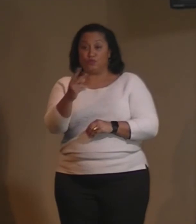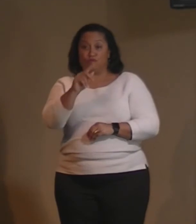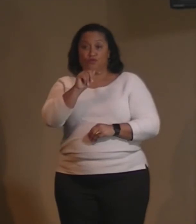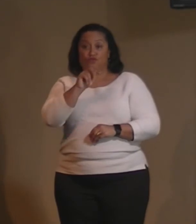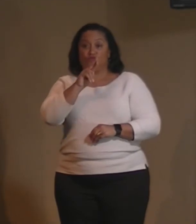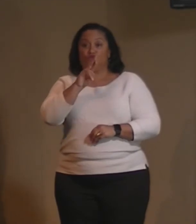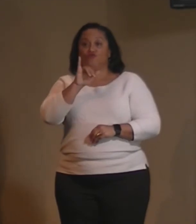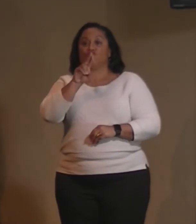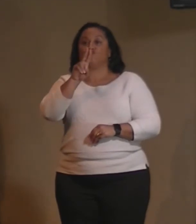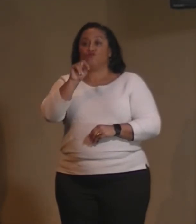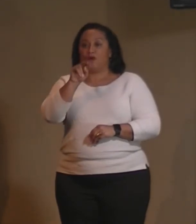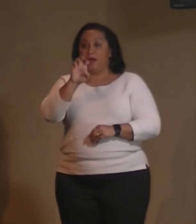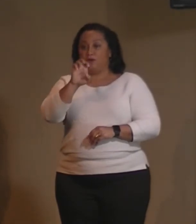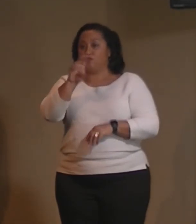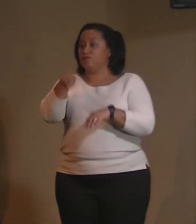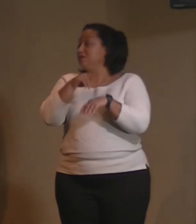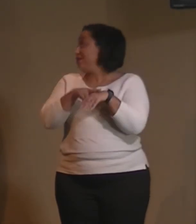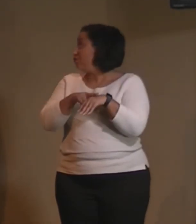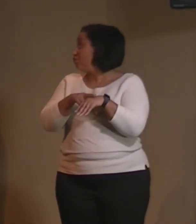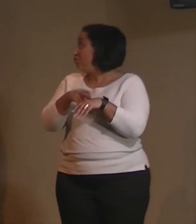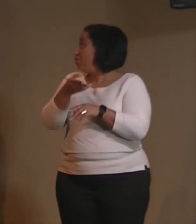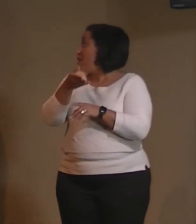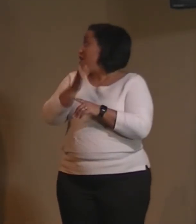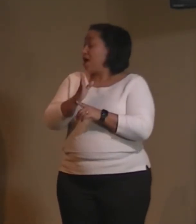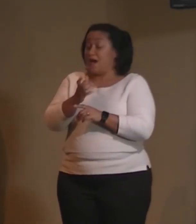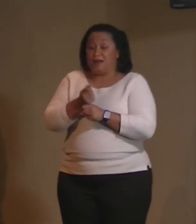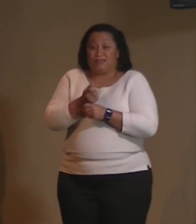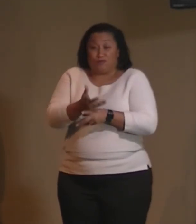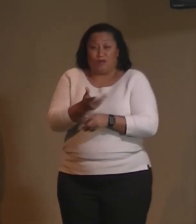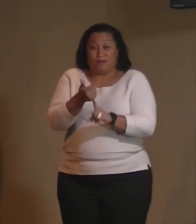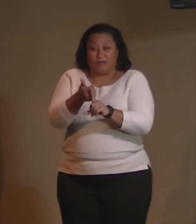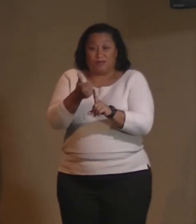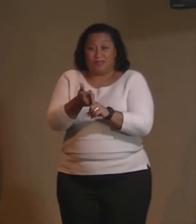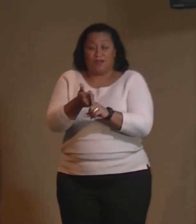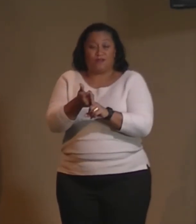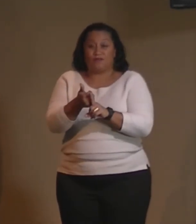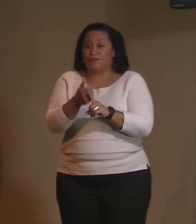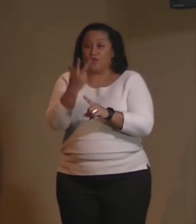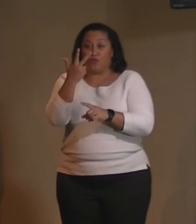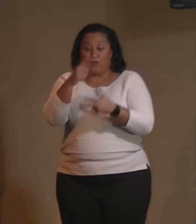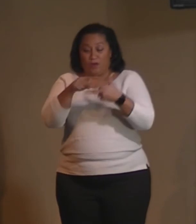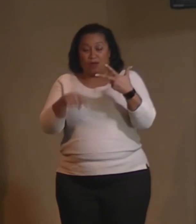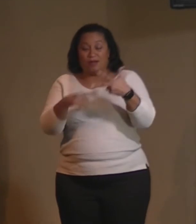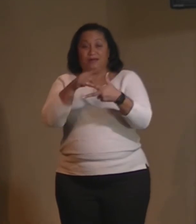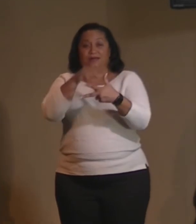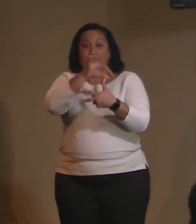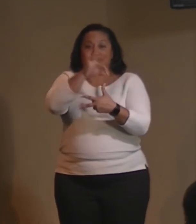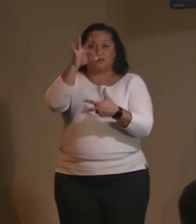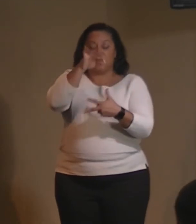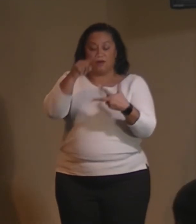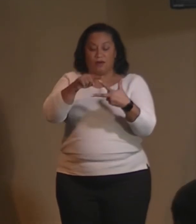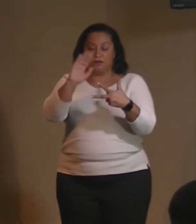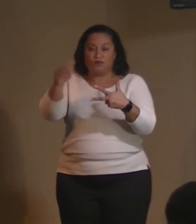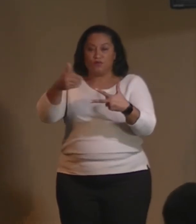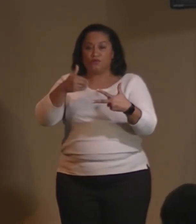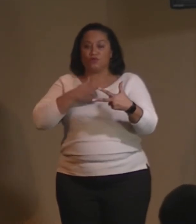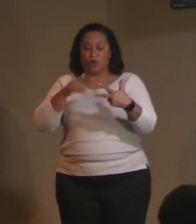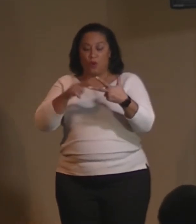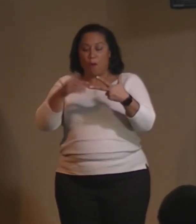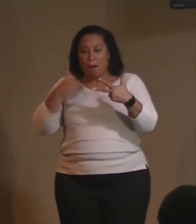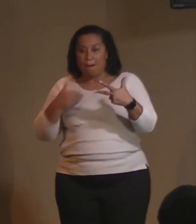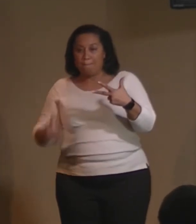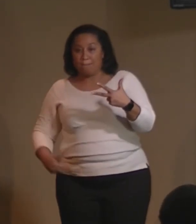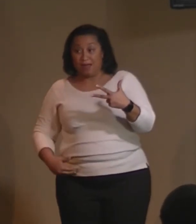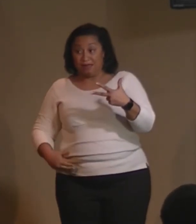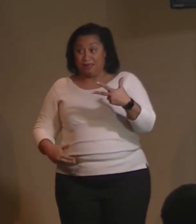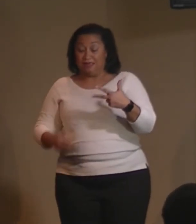expresses itself in three aspects, spirit, soul, and body. Each human being also has these same